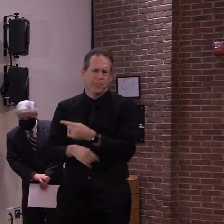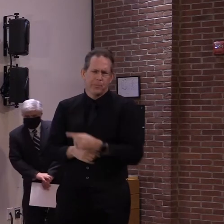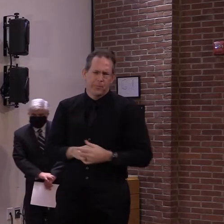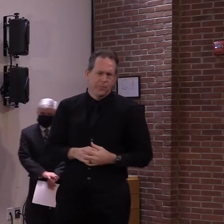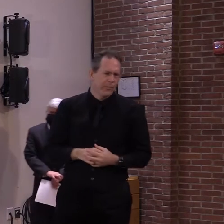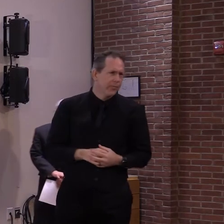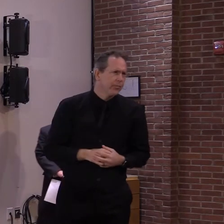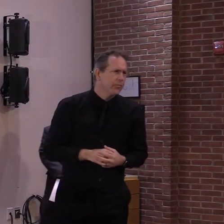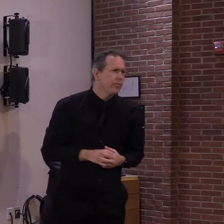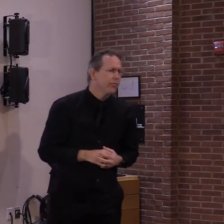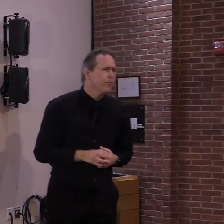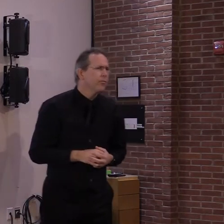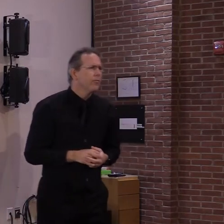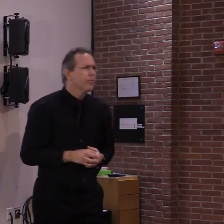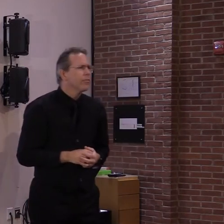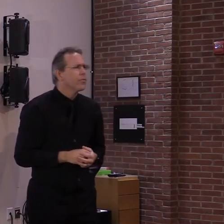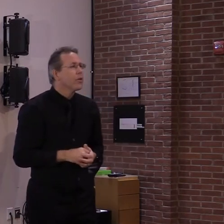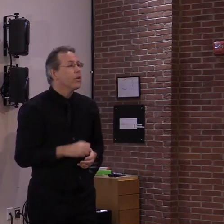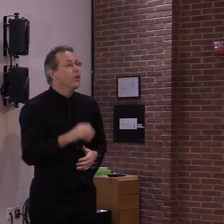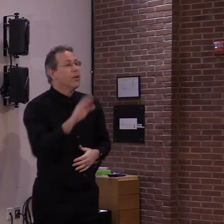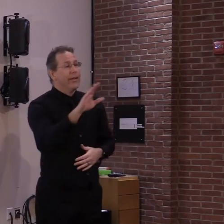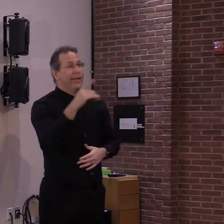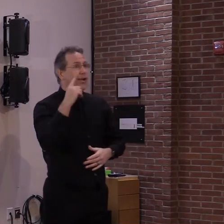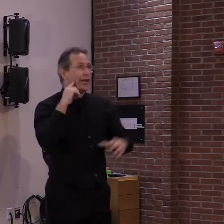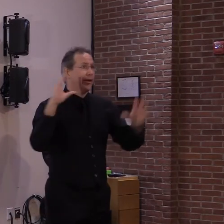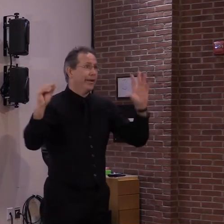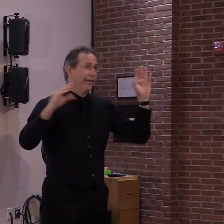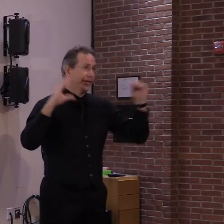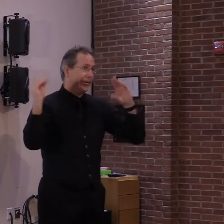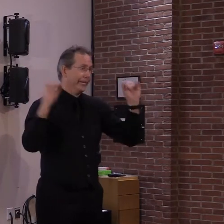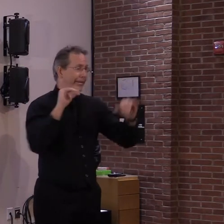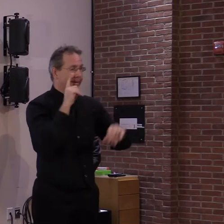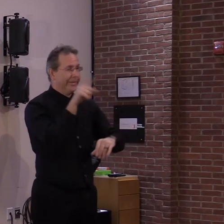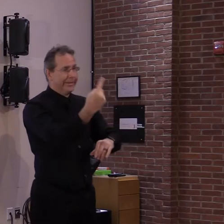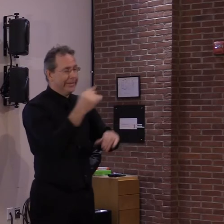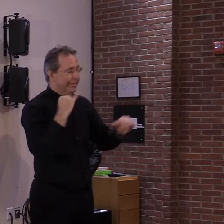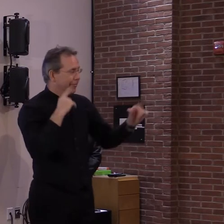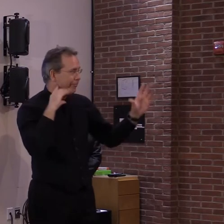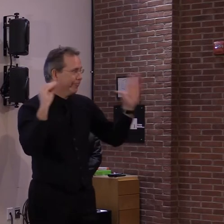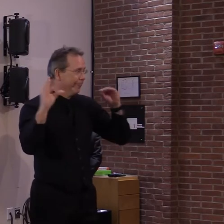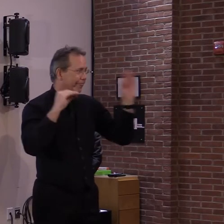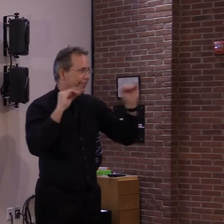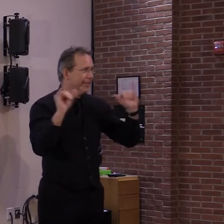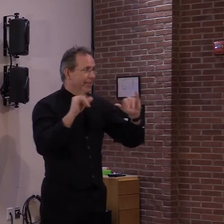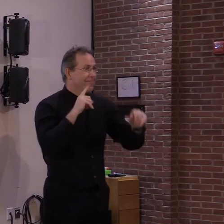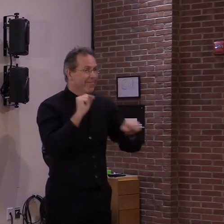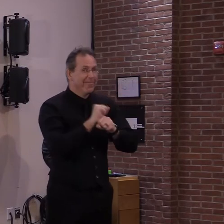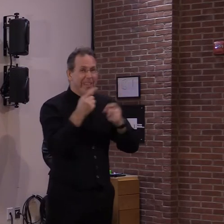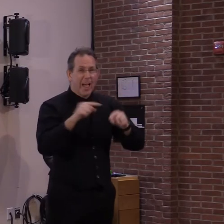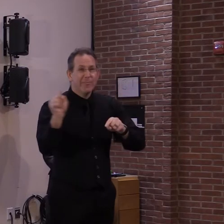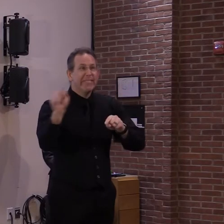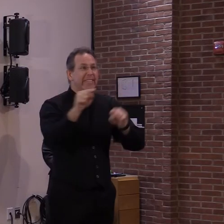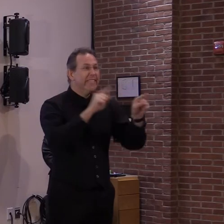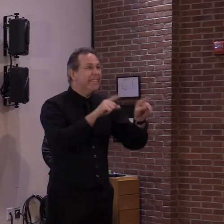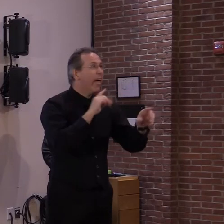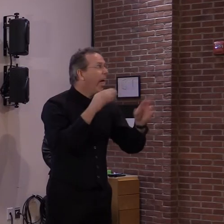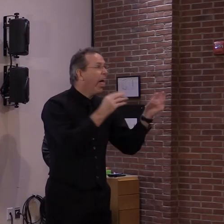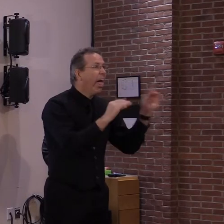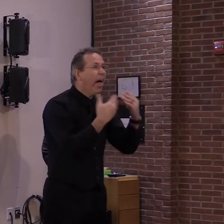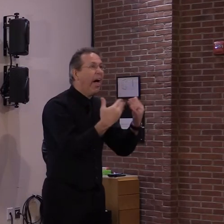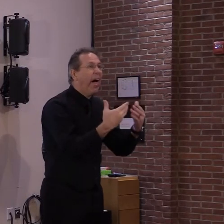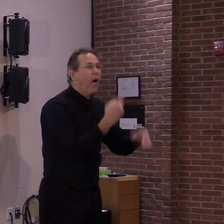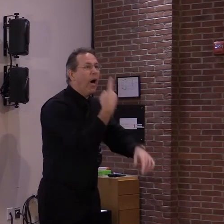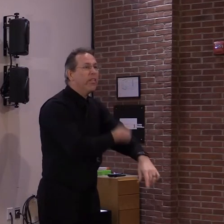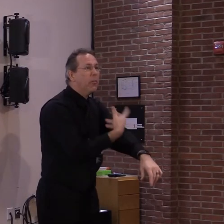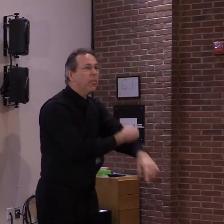Yeah, there are a lot of conversations happening, uh, and some of them are ending up in the newspaper. But clearly there's no federal guidance